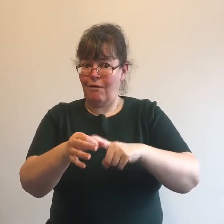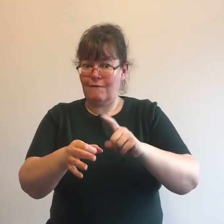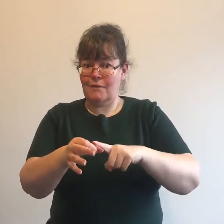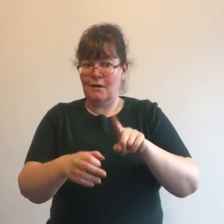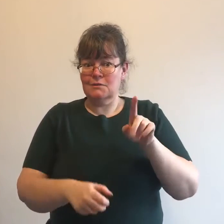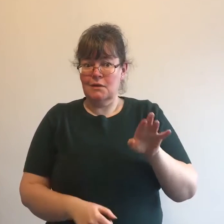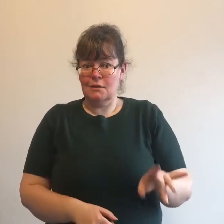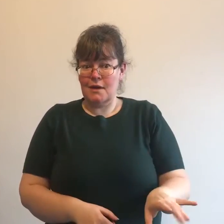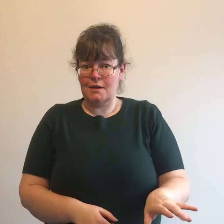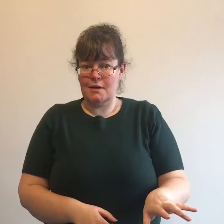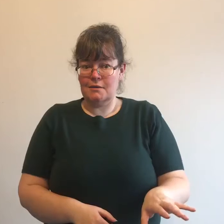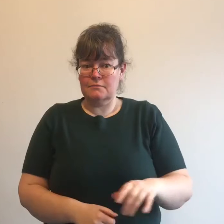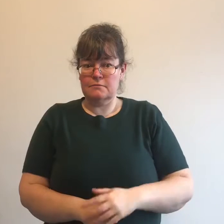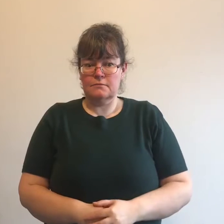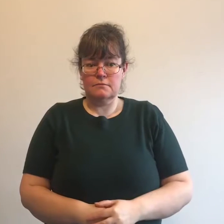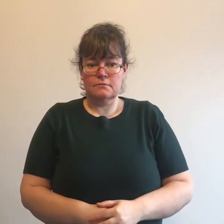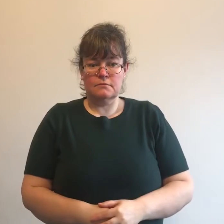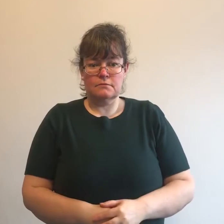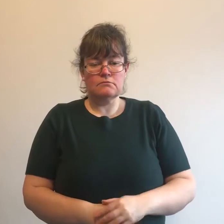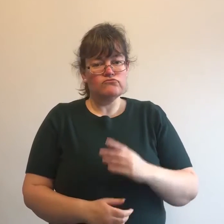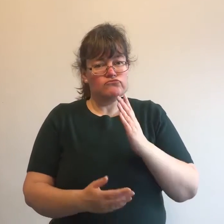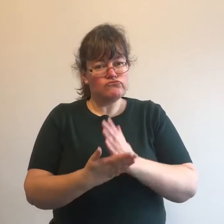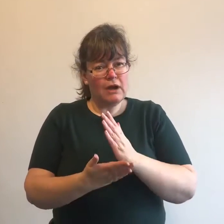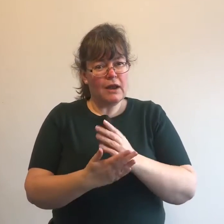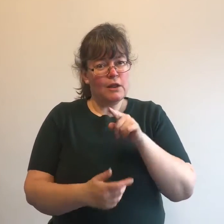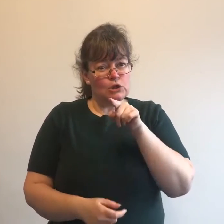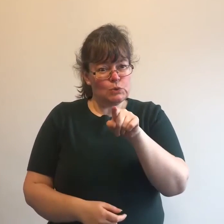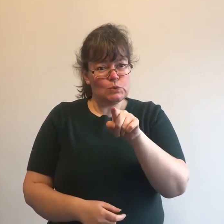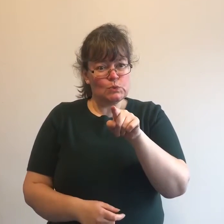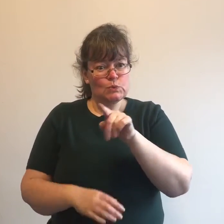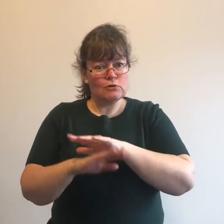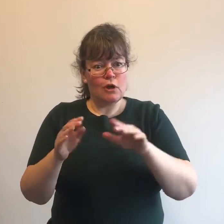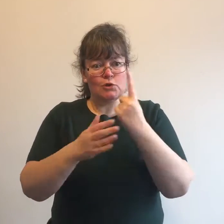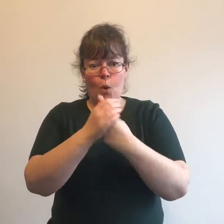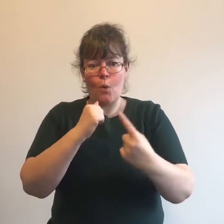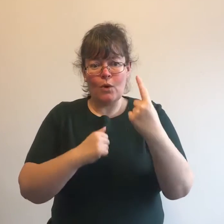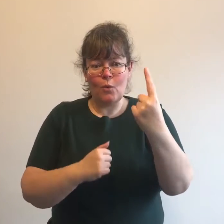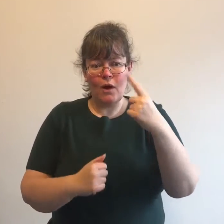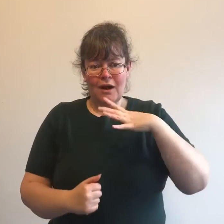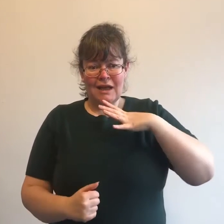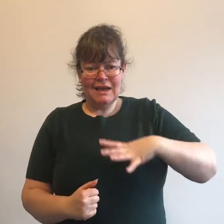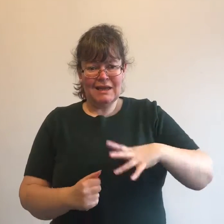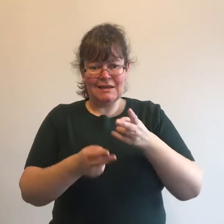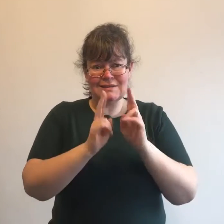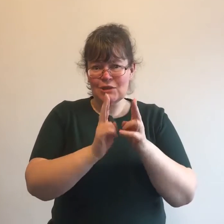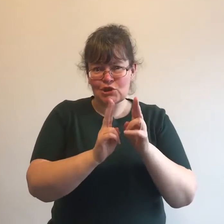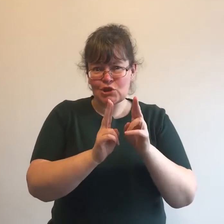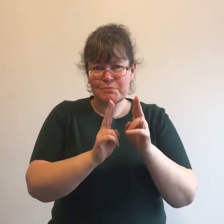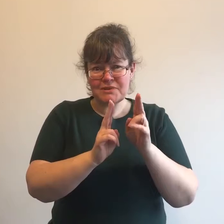devoirs. Good job!